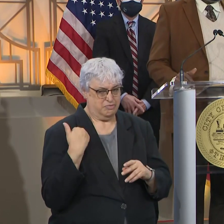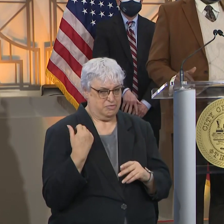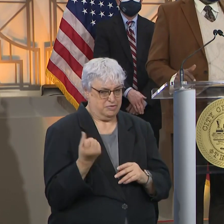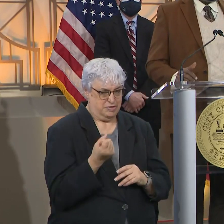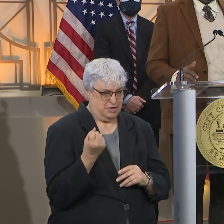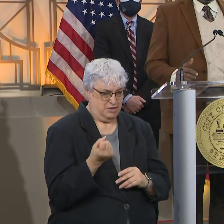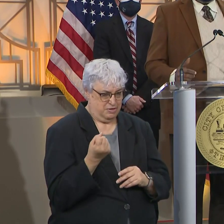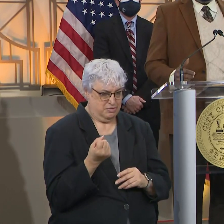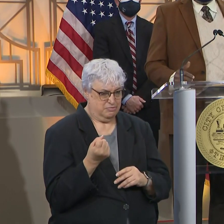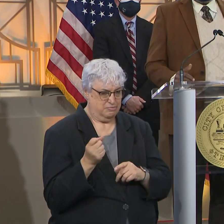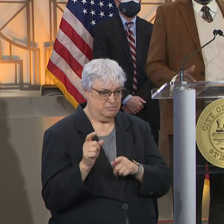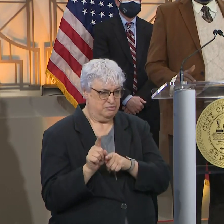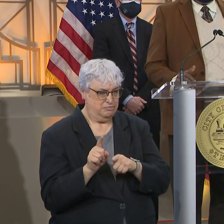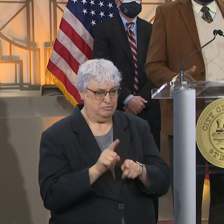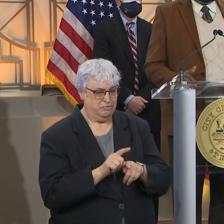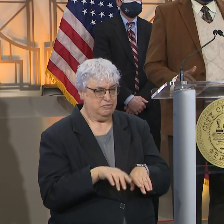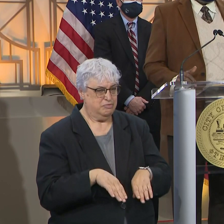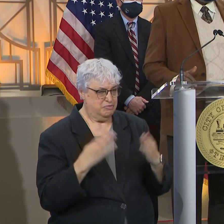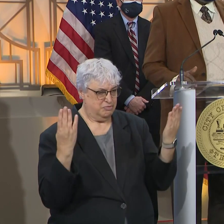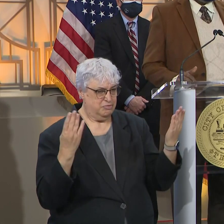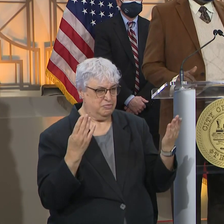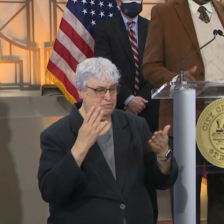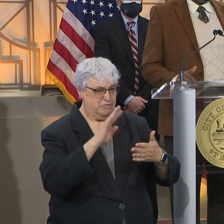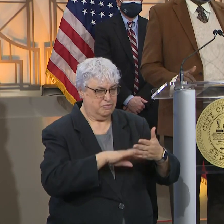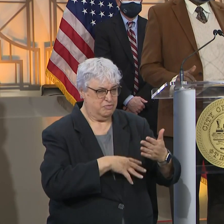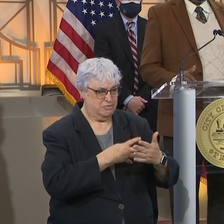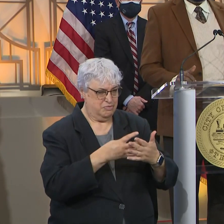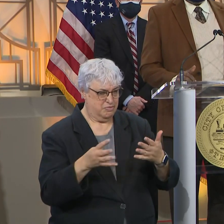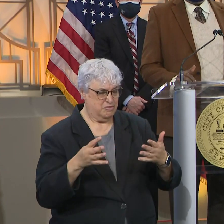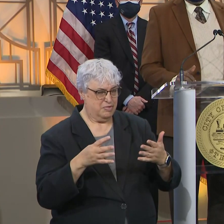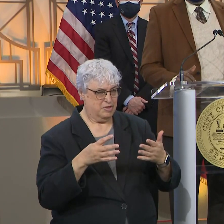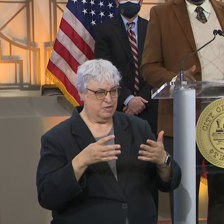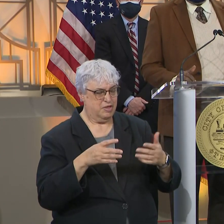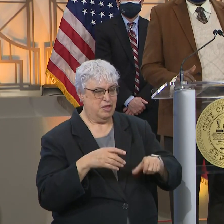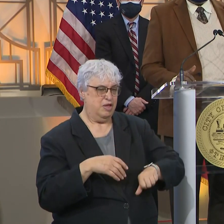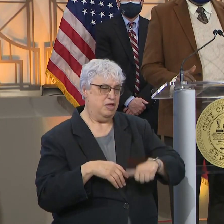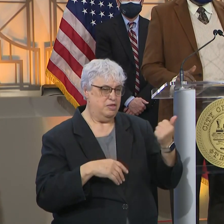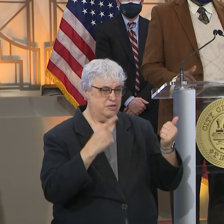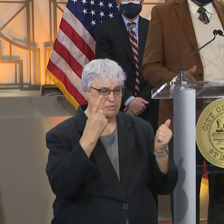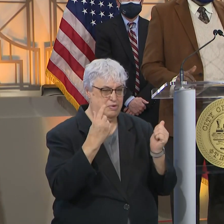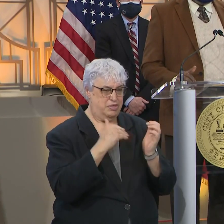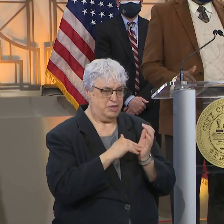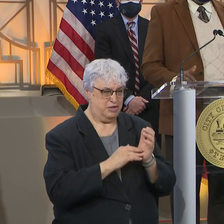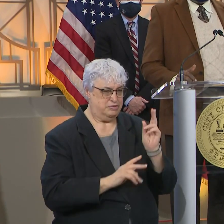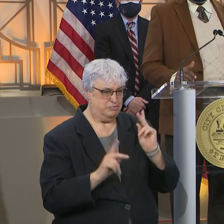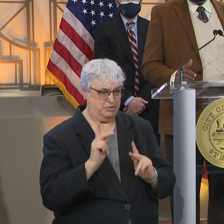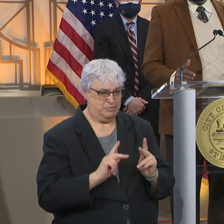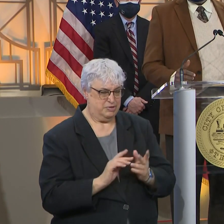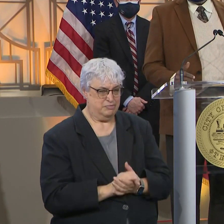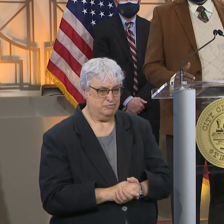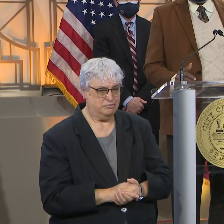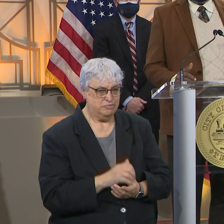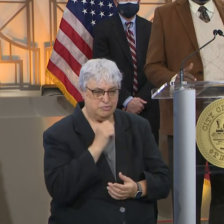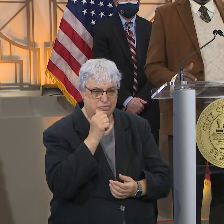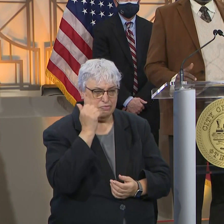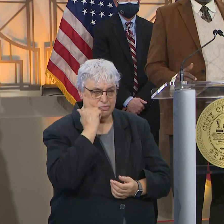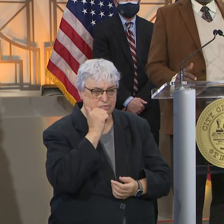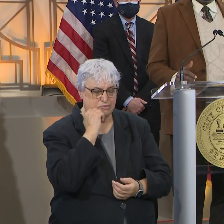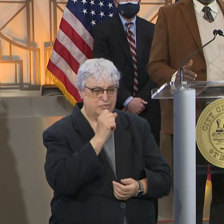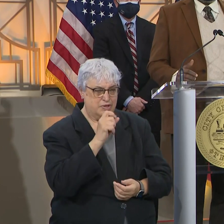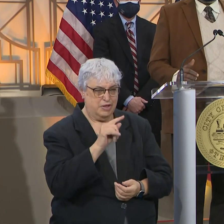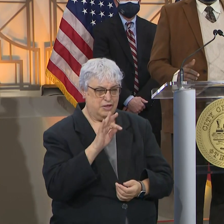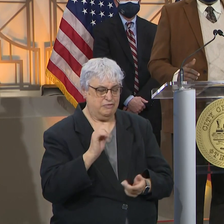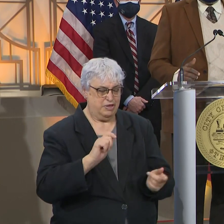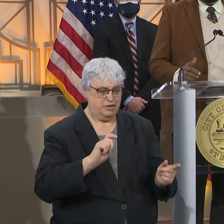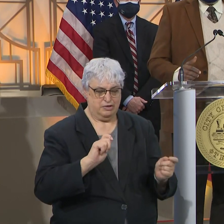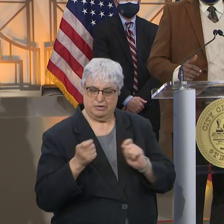in addition to opening up our scheduling system to another 1000 people. It's not every day that you get a staff that's able